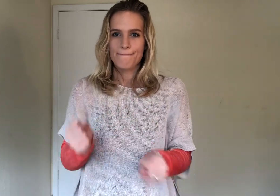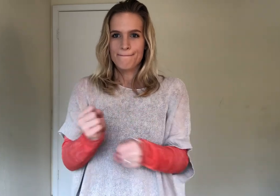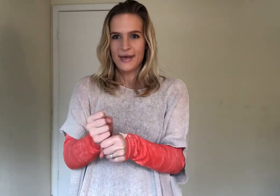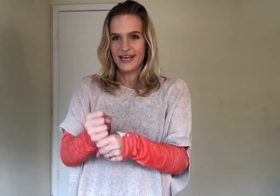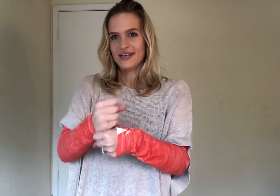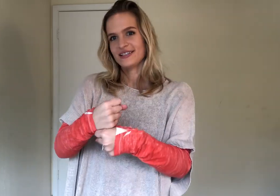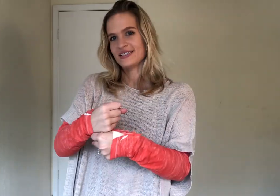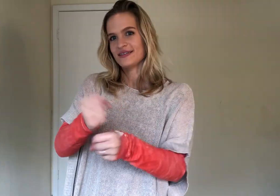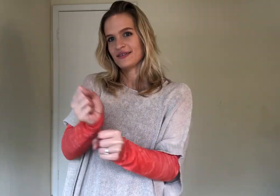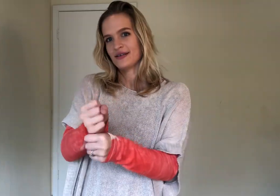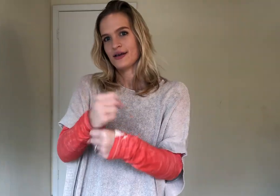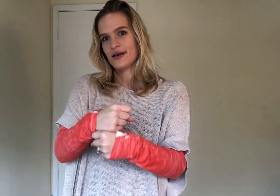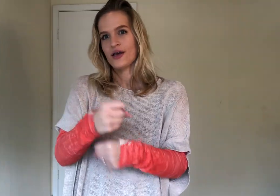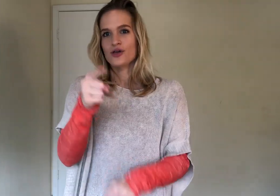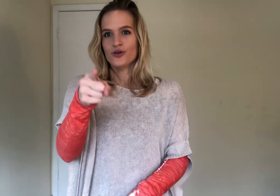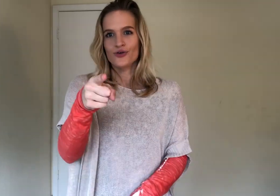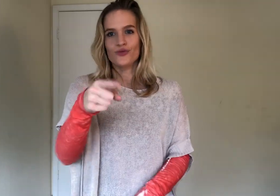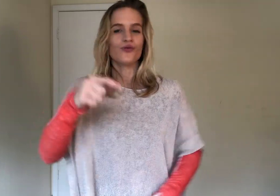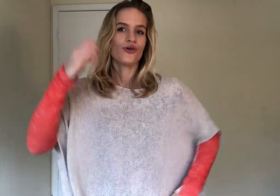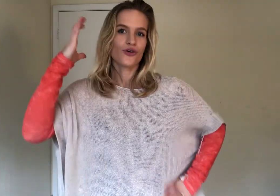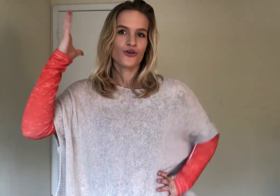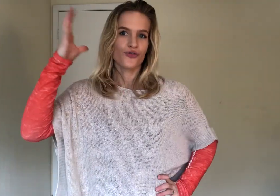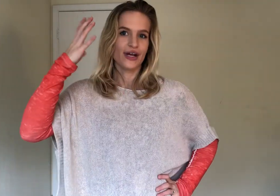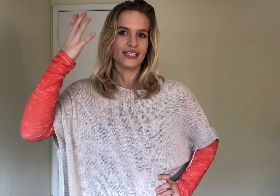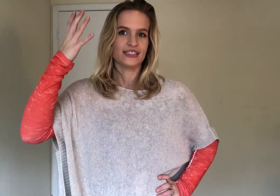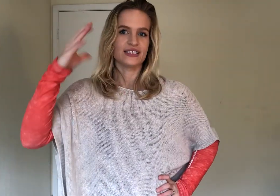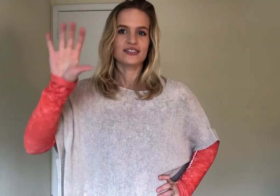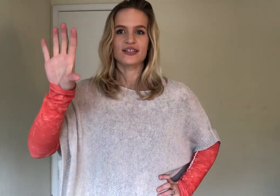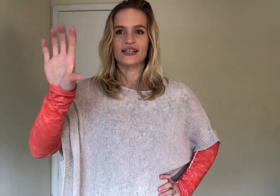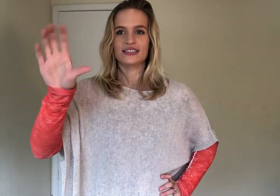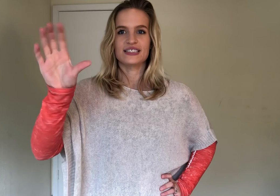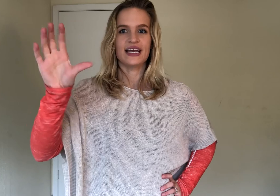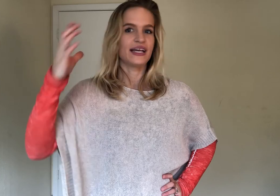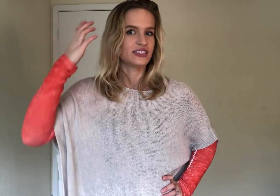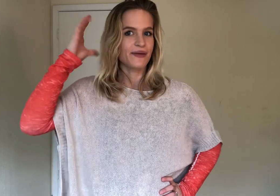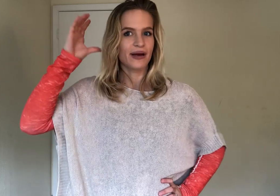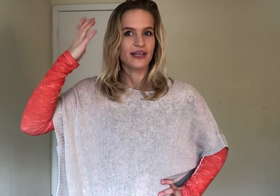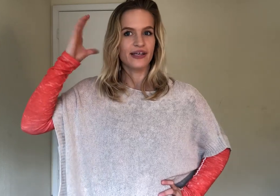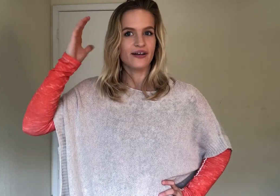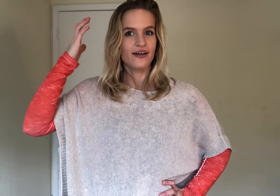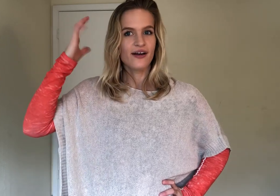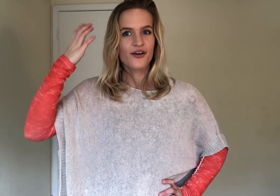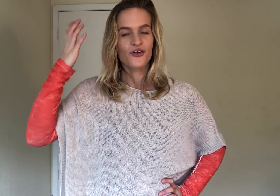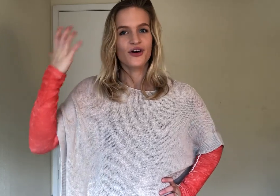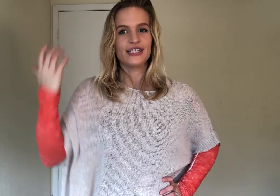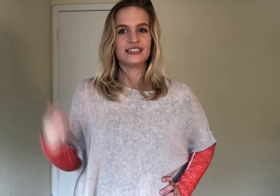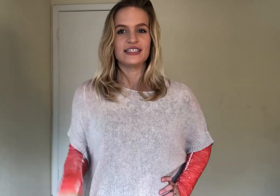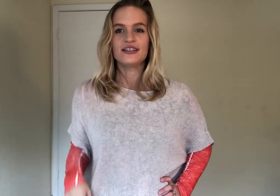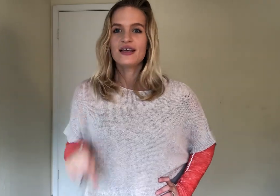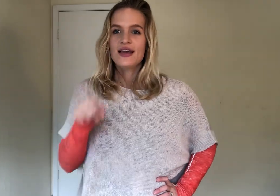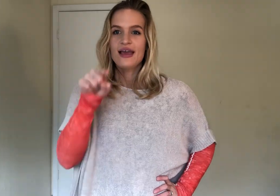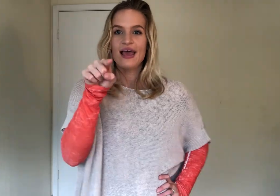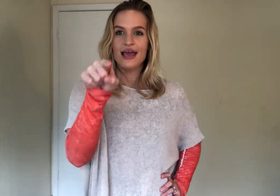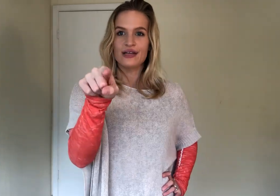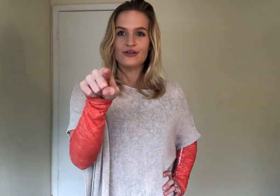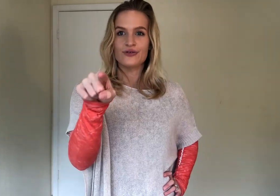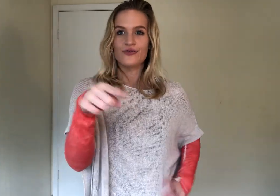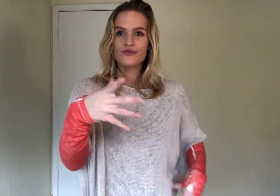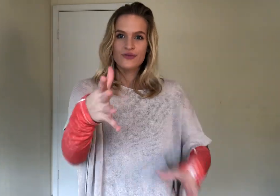Makes. You. Crazy. like a C handshake by the ear. Crazy. And you've.